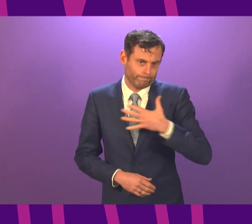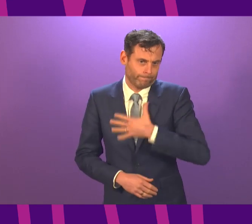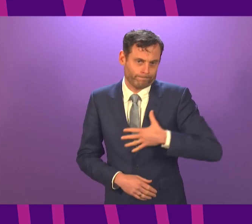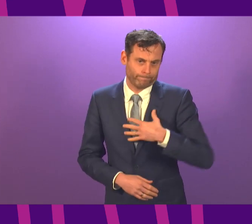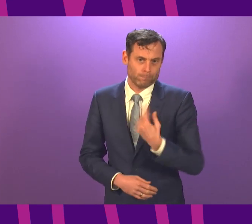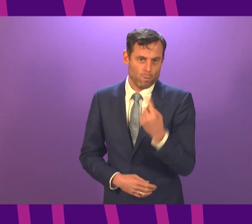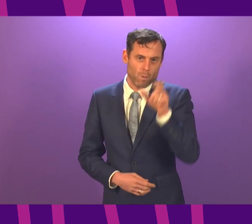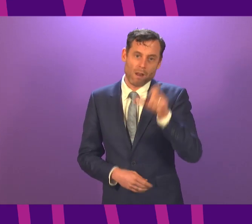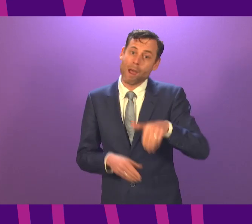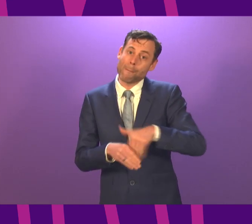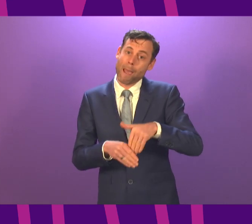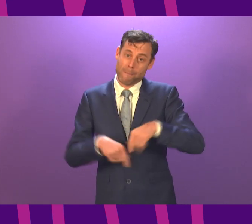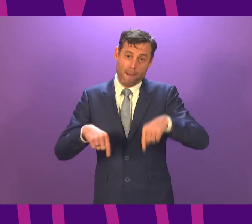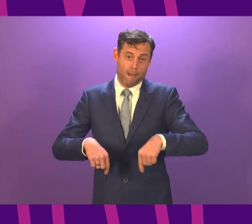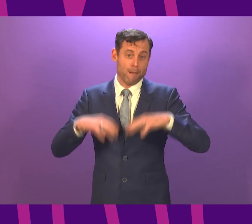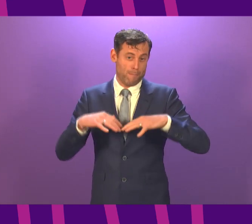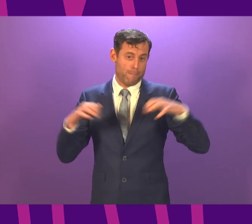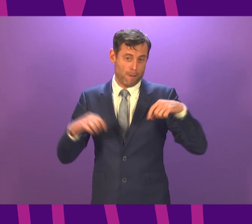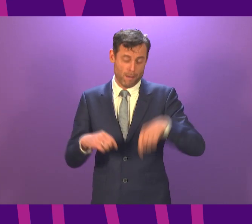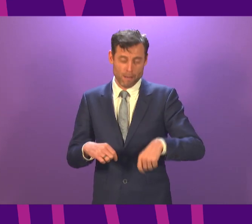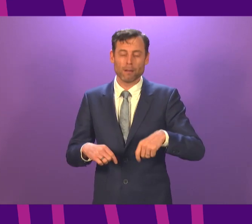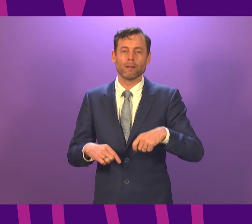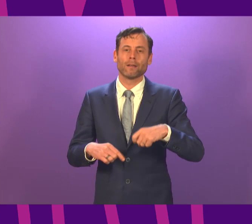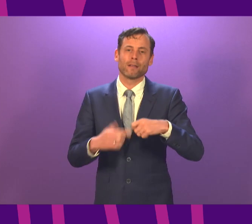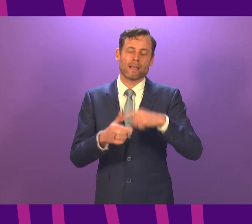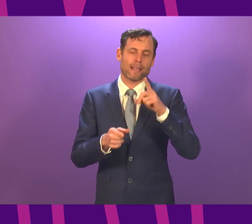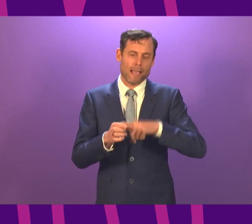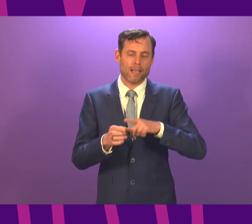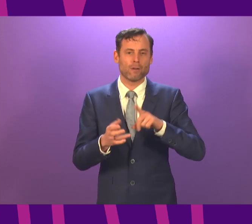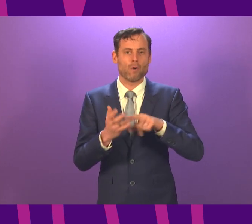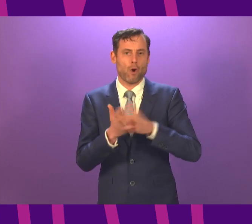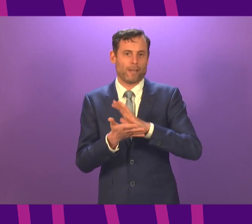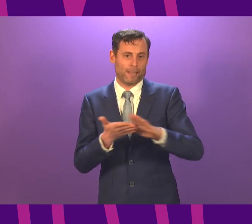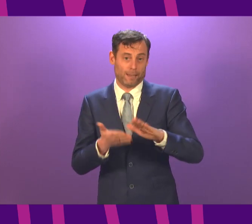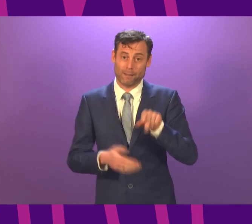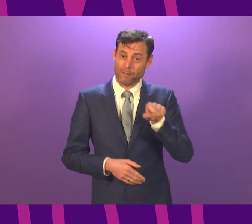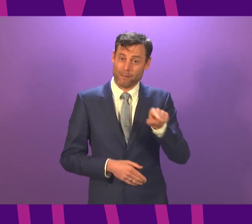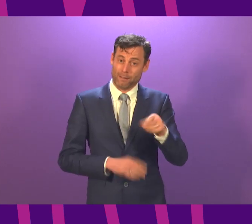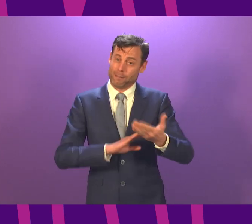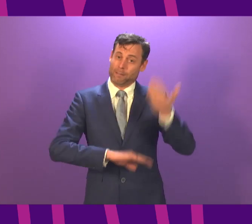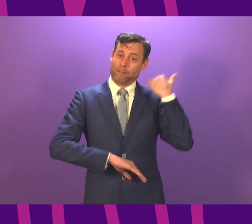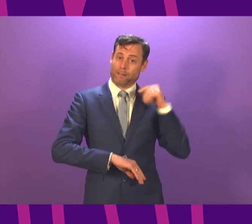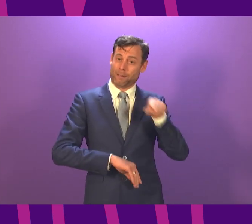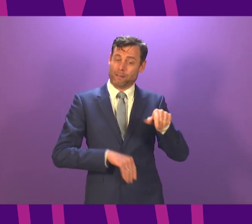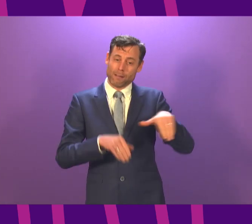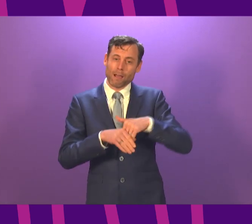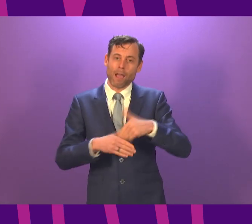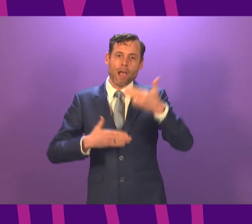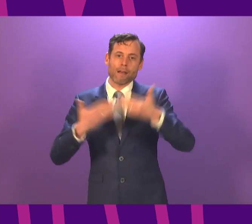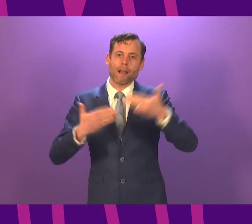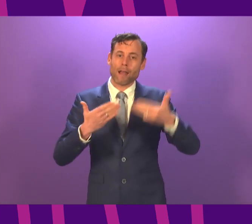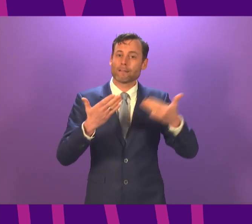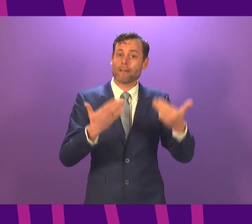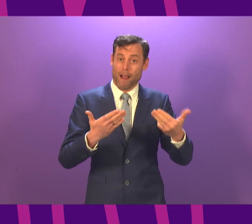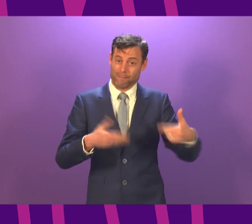one of the former members of our Parliament, Kay Ulrich. Kay was one of the original class of 1999 and